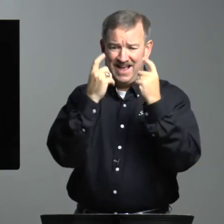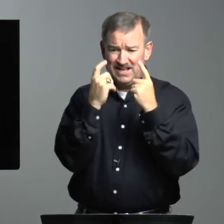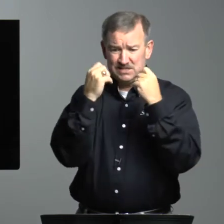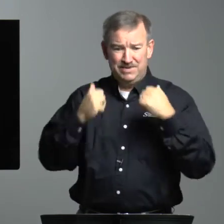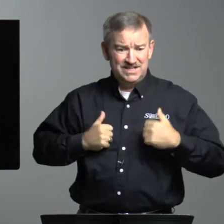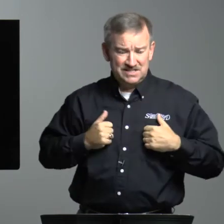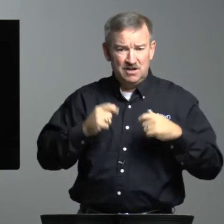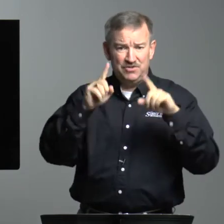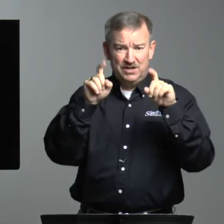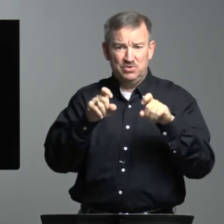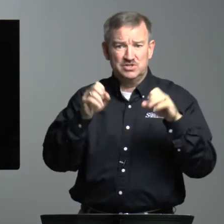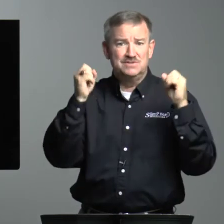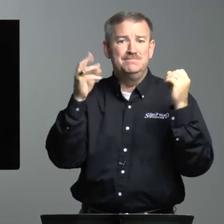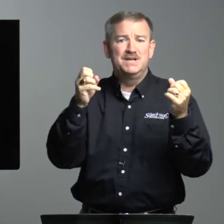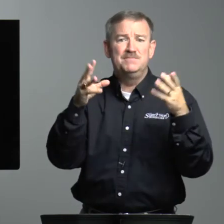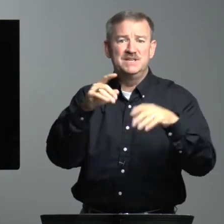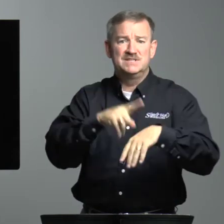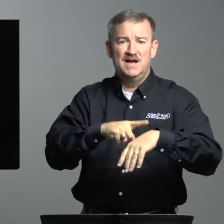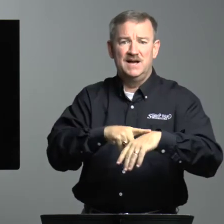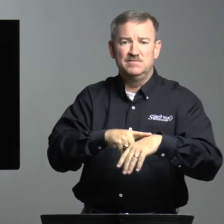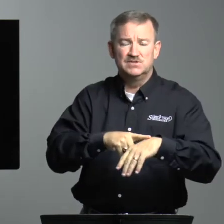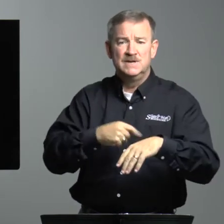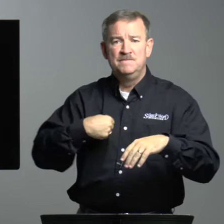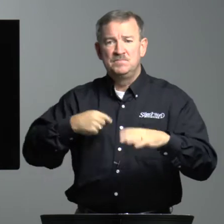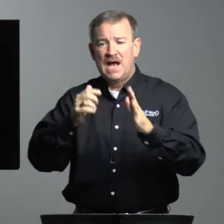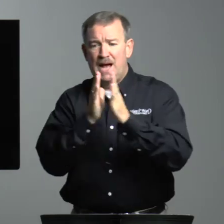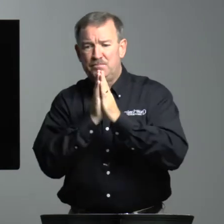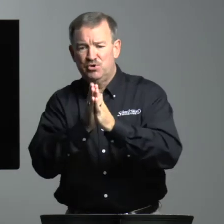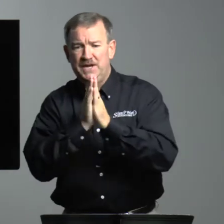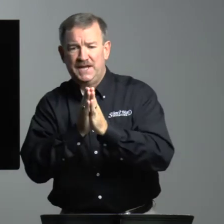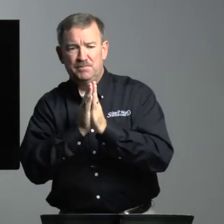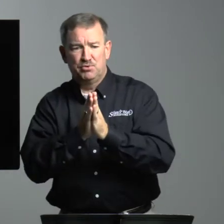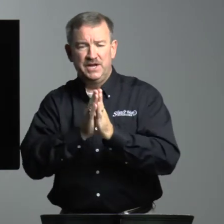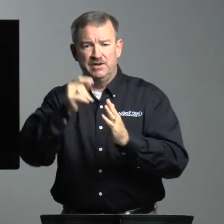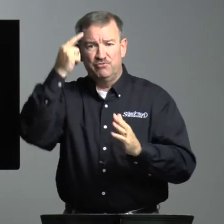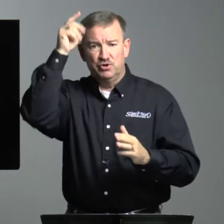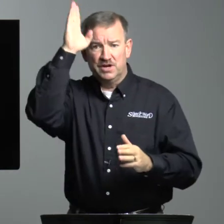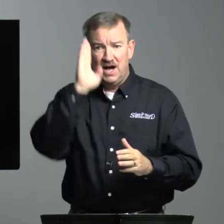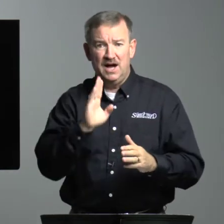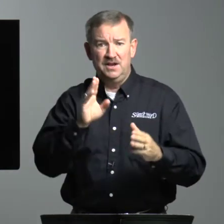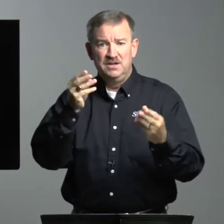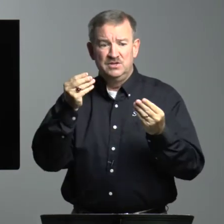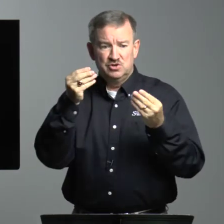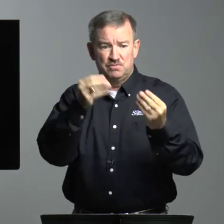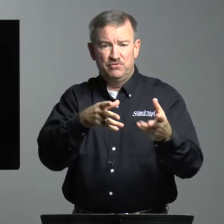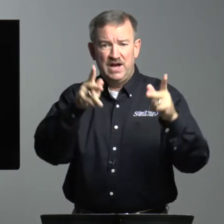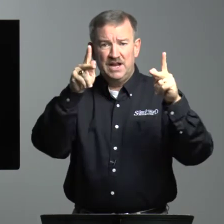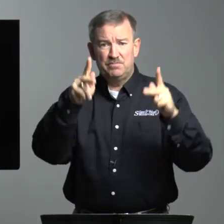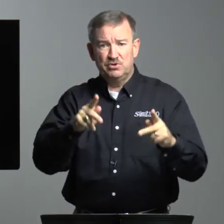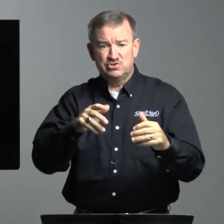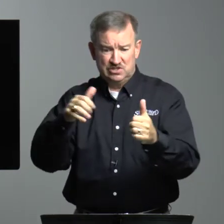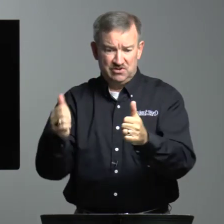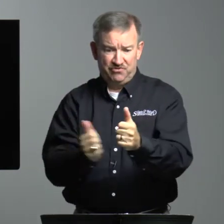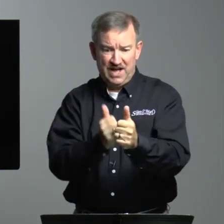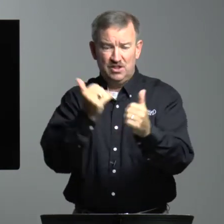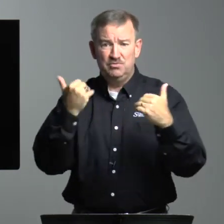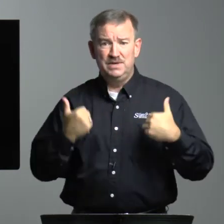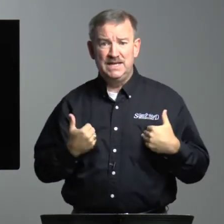ask myself that question many, many times. I'm praying and praying for God to provide a person to follow me